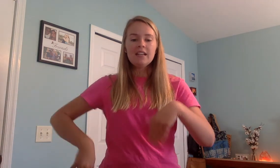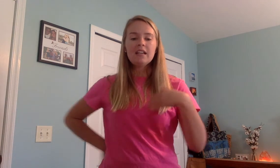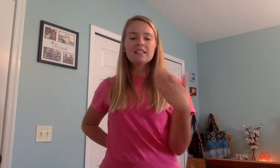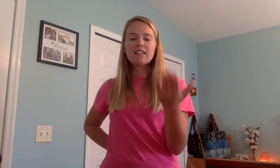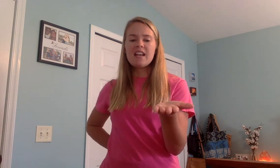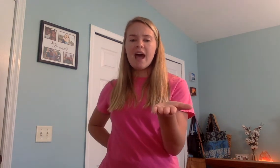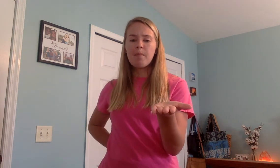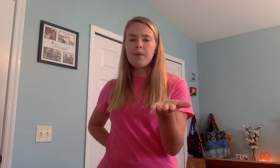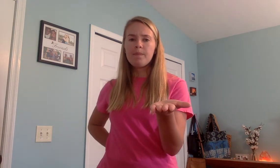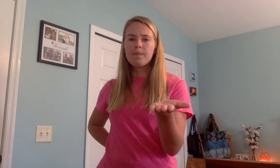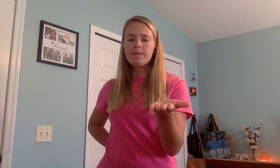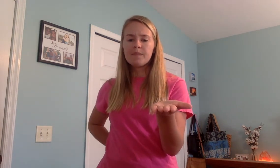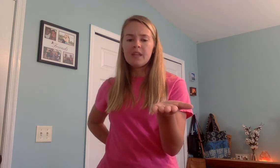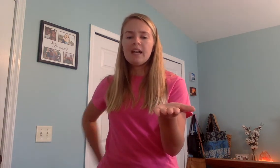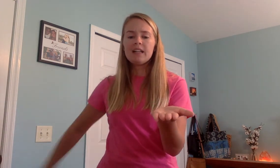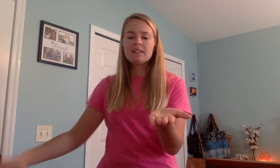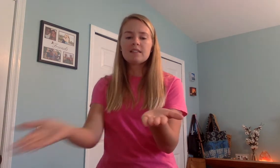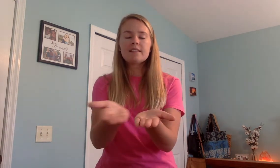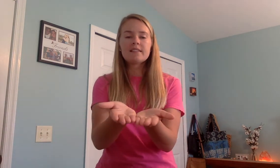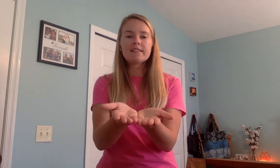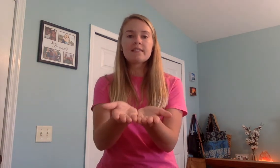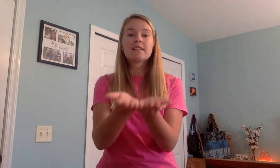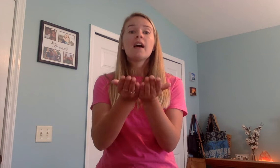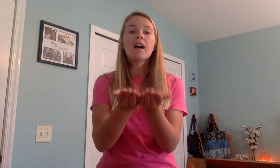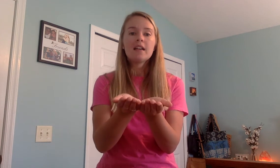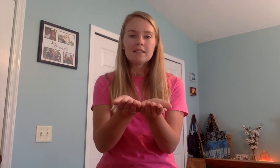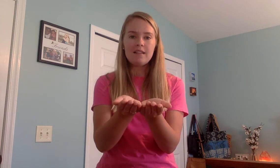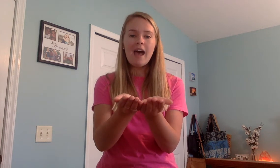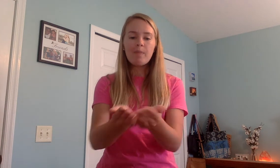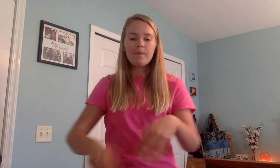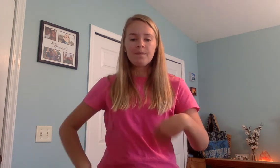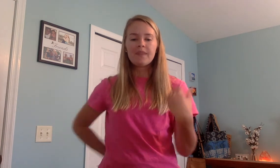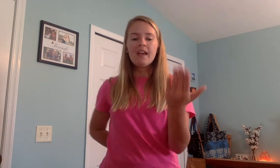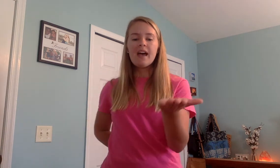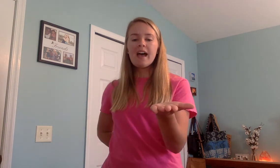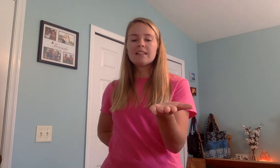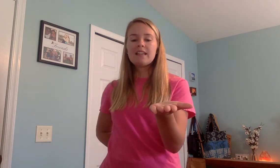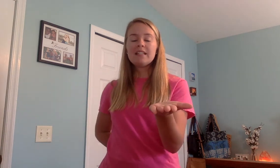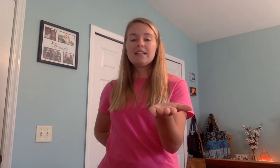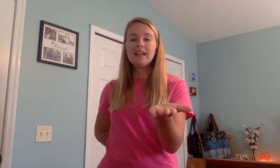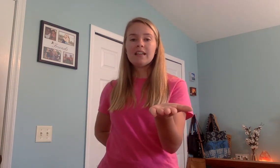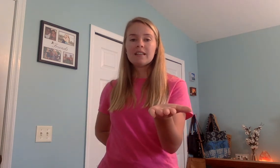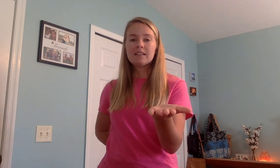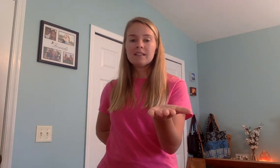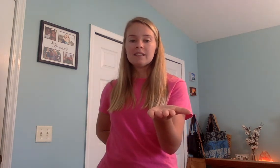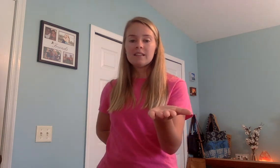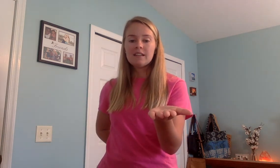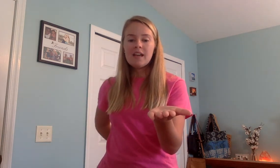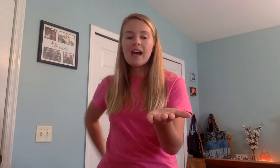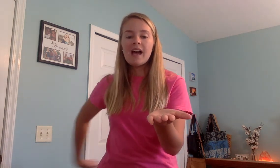Say nap. Add s, snap. Say tick. Add